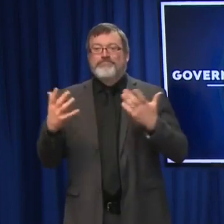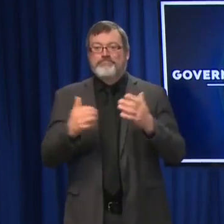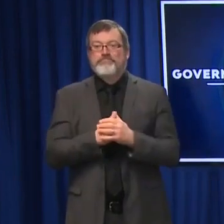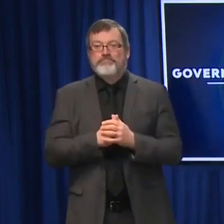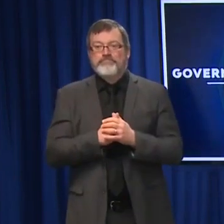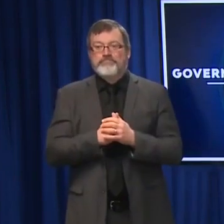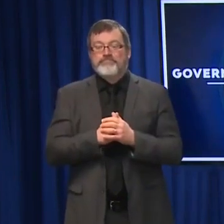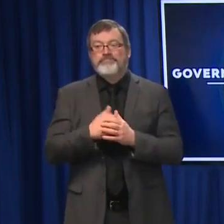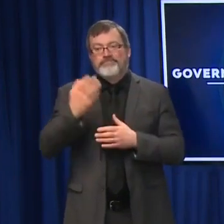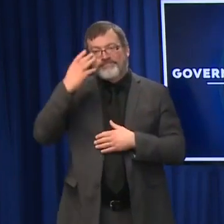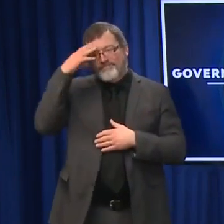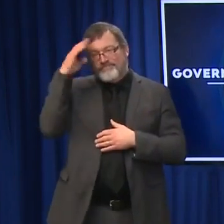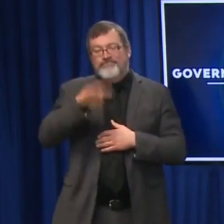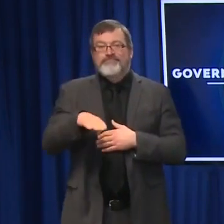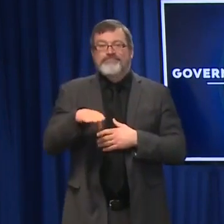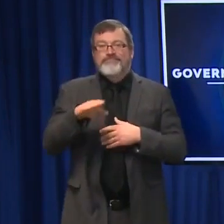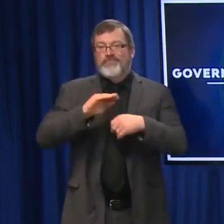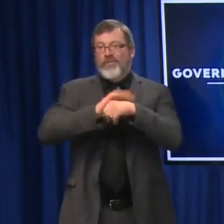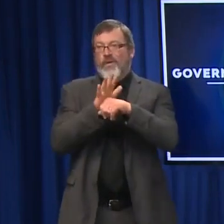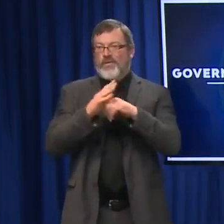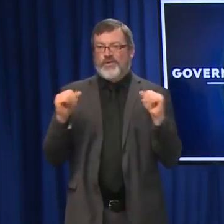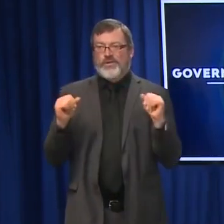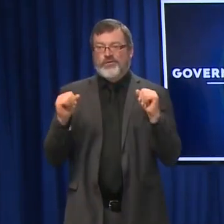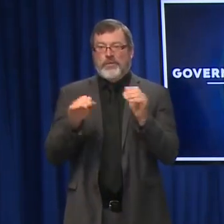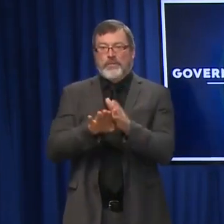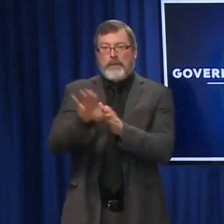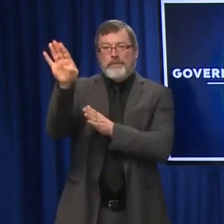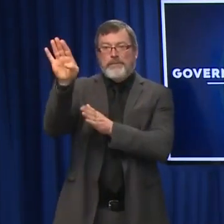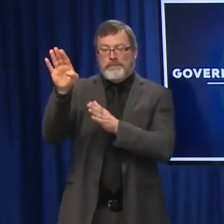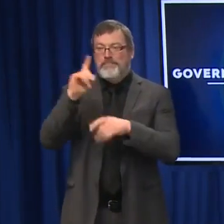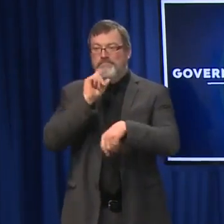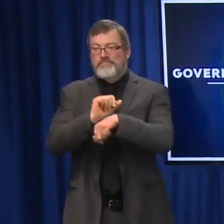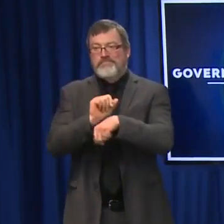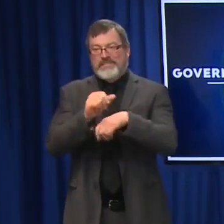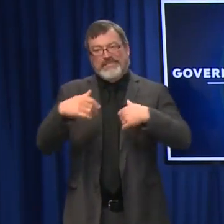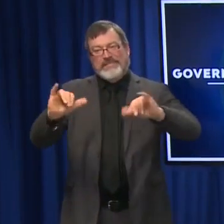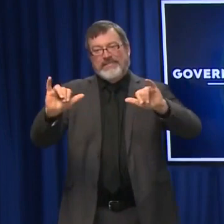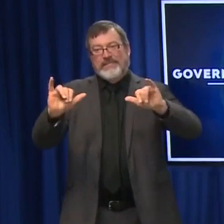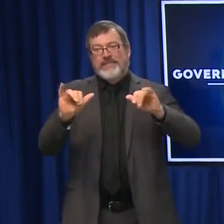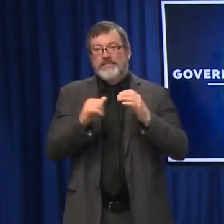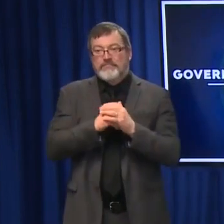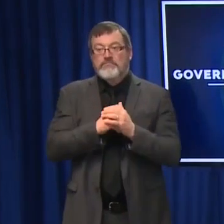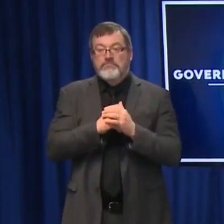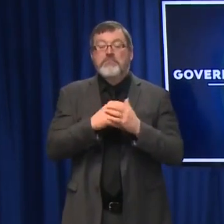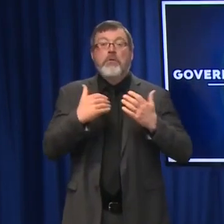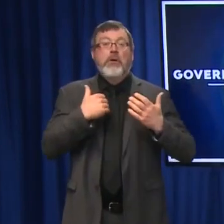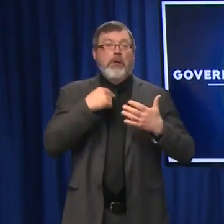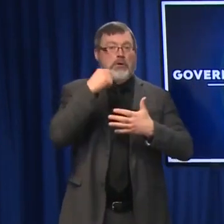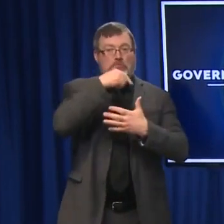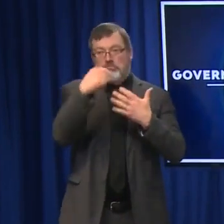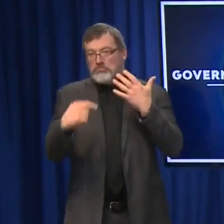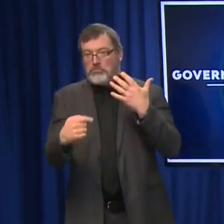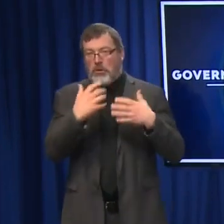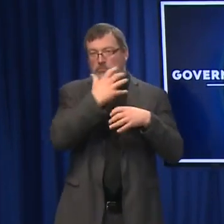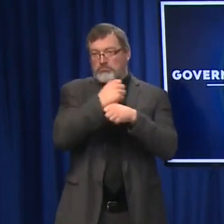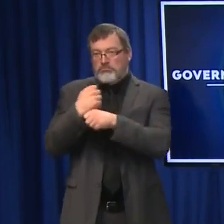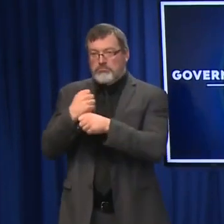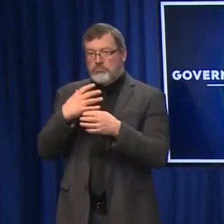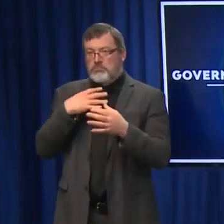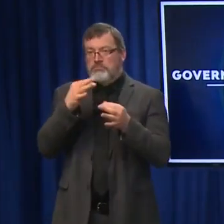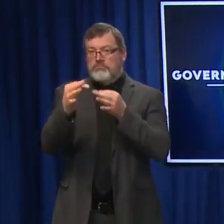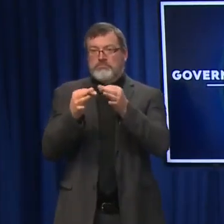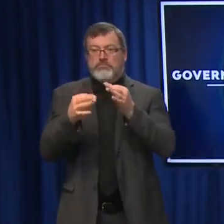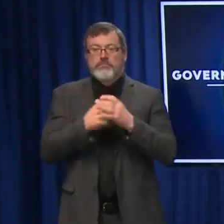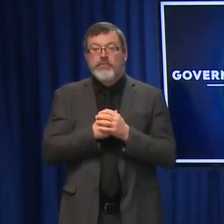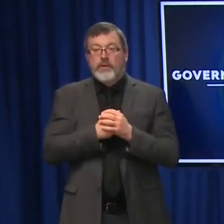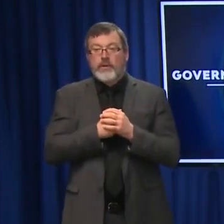A lot of new opportunities keep springing up and kind of coming to fruition. Things that we were discussing and planning just a couple weeks ago